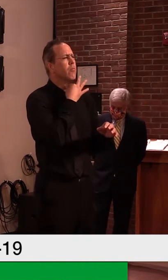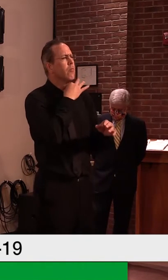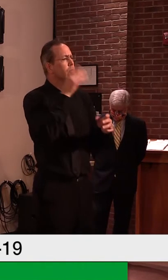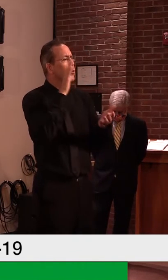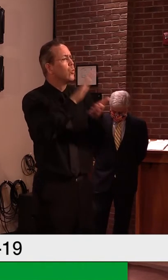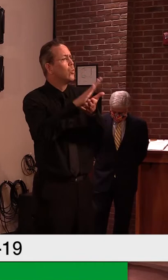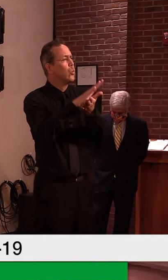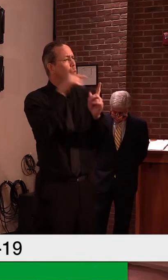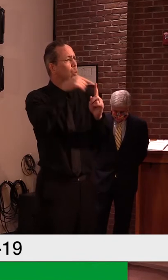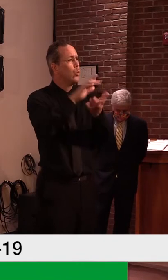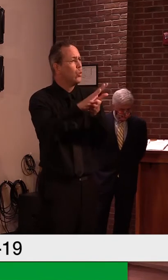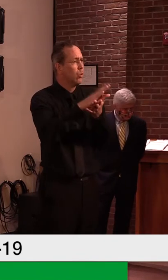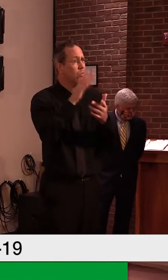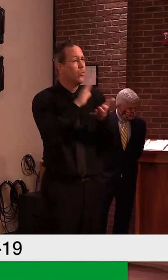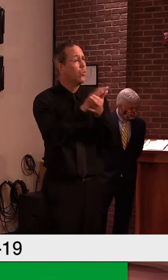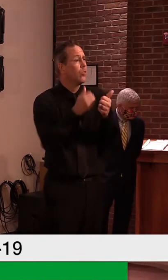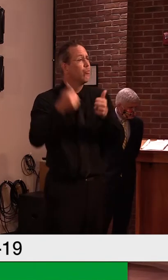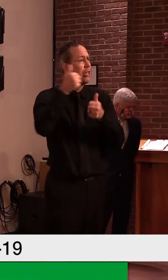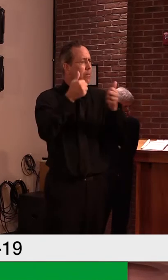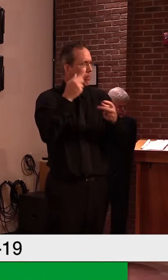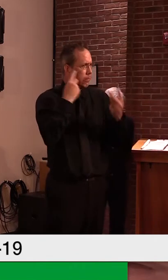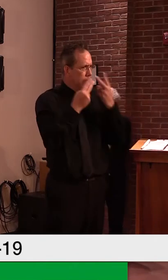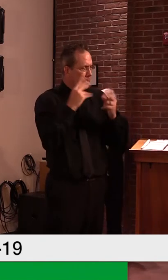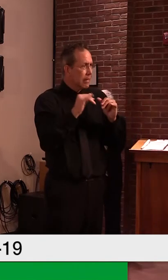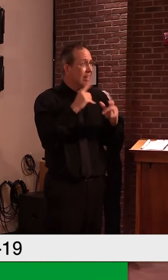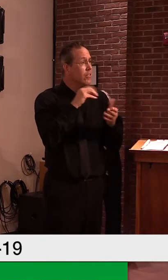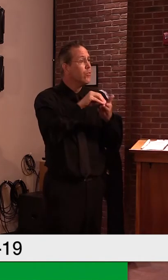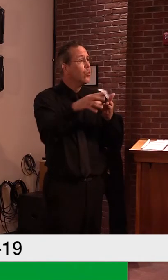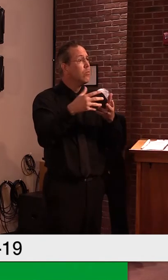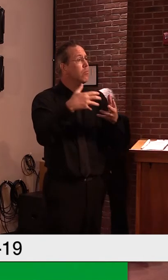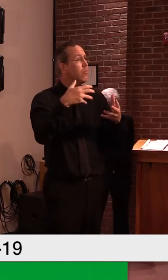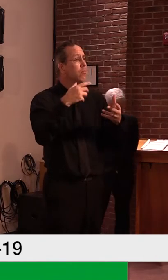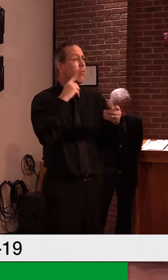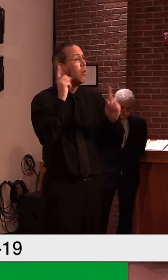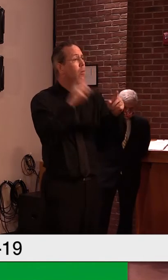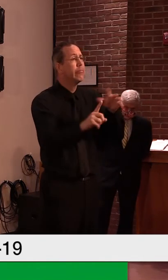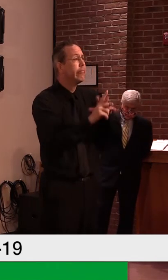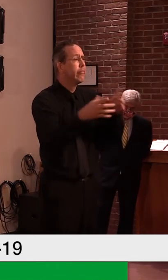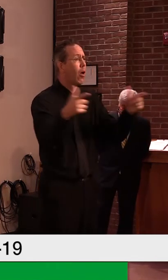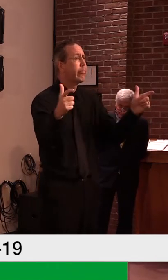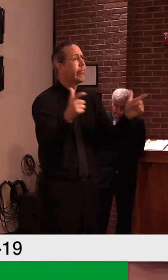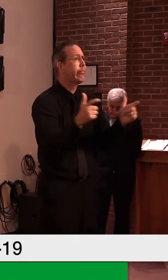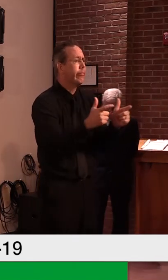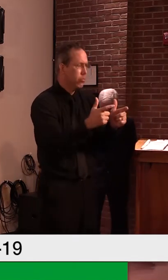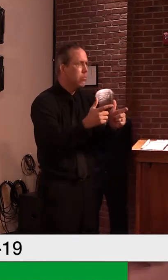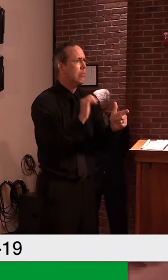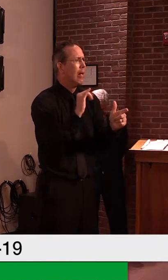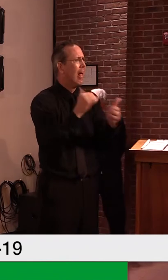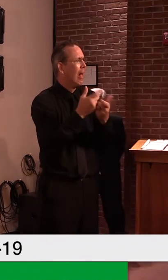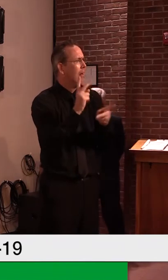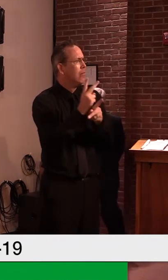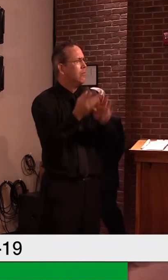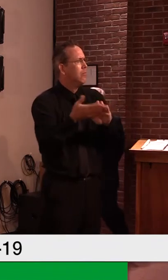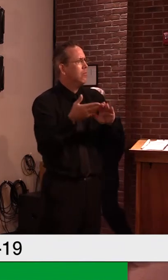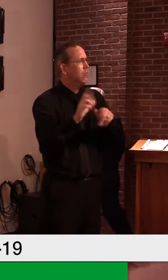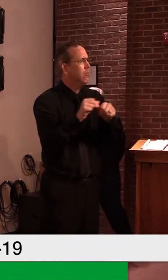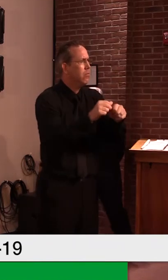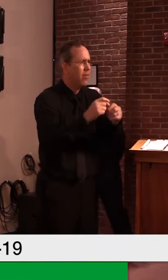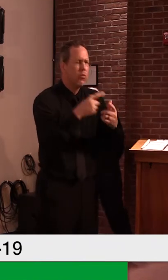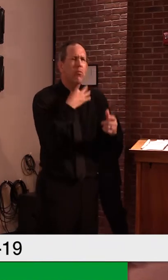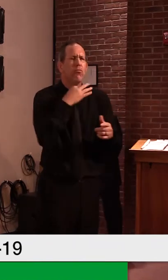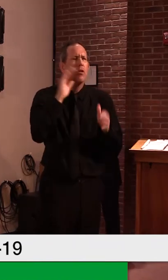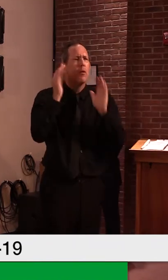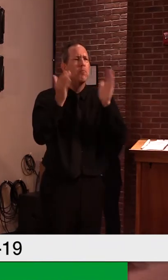reason stated that the formula, ed formula is likely to change? Yeah, I think these are, um, very unusual